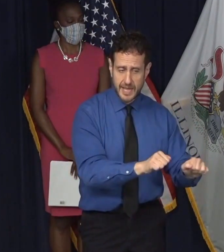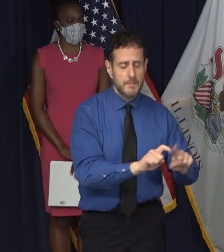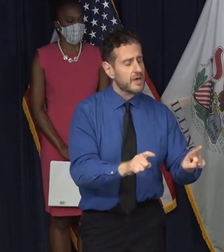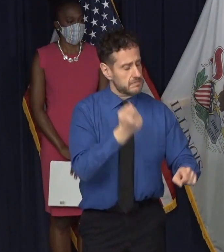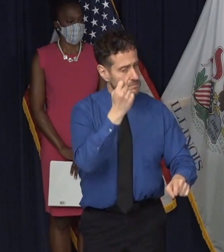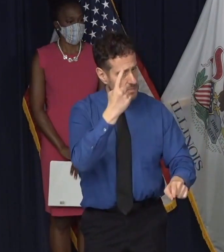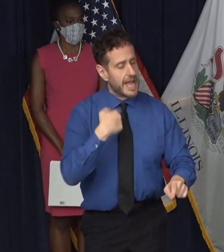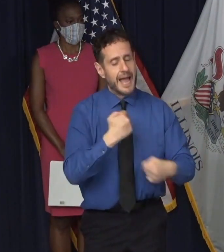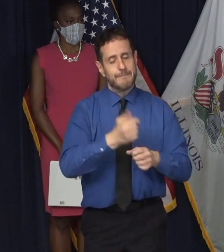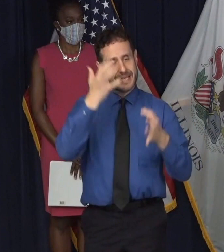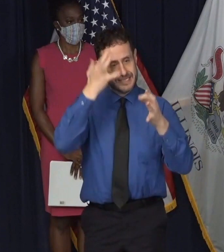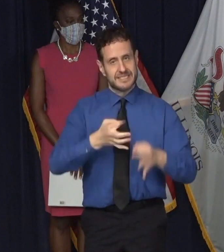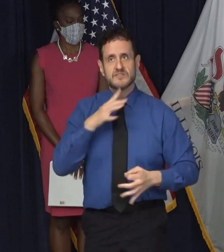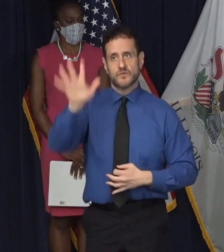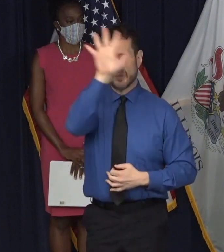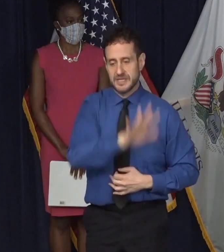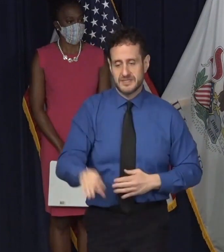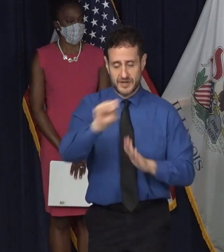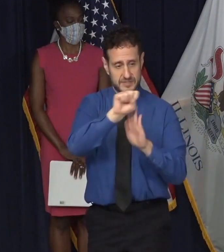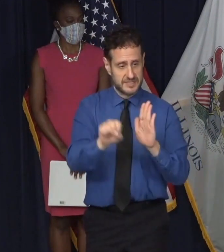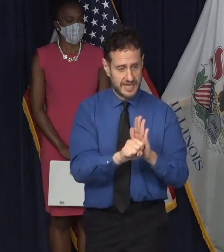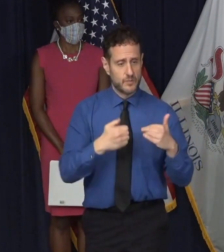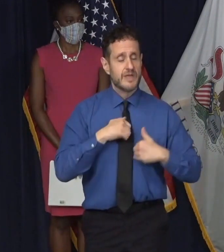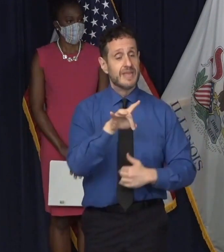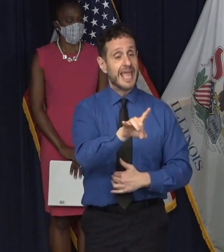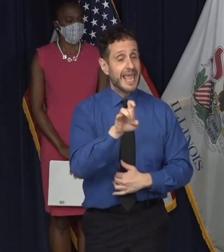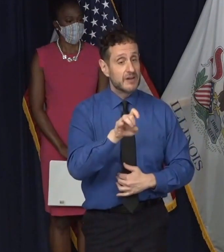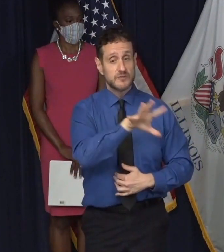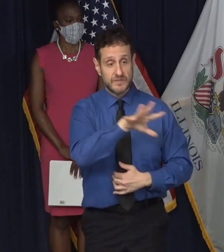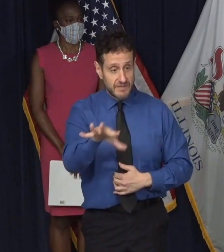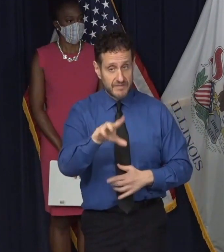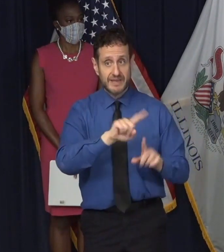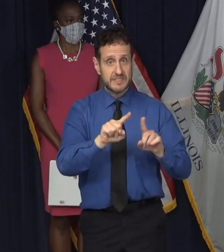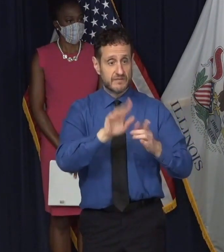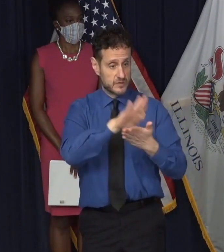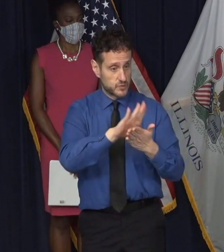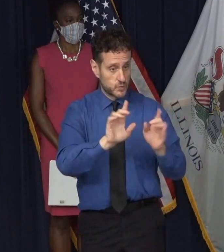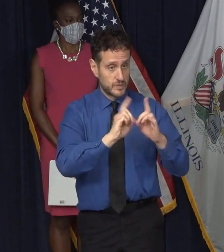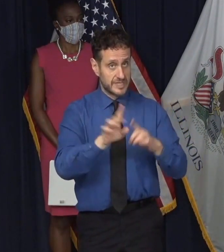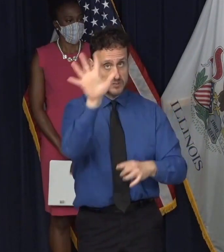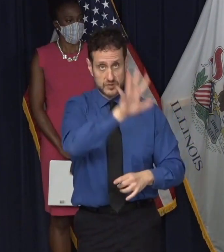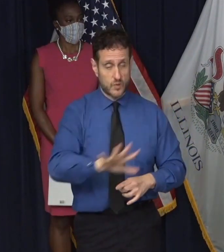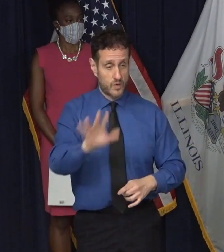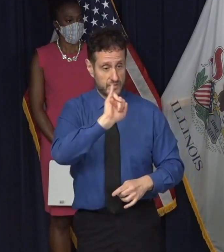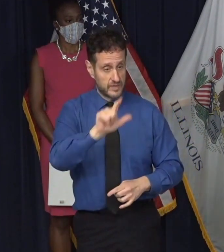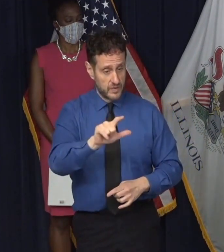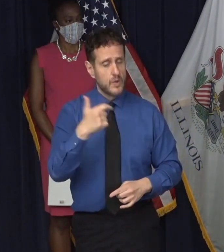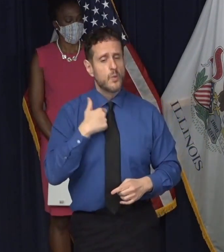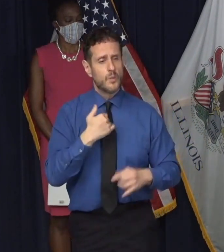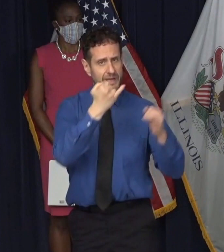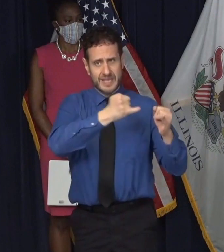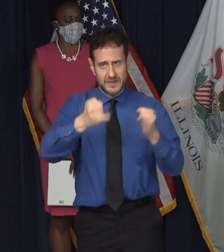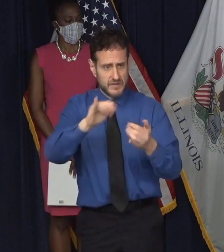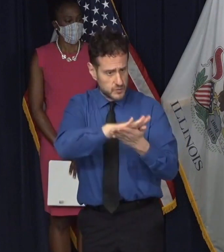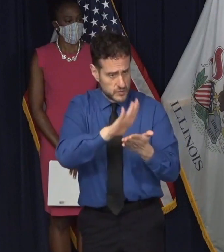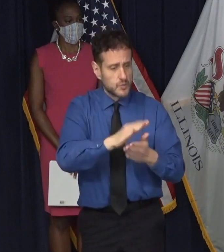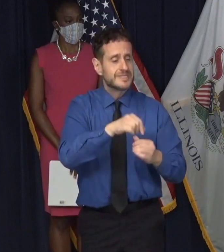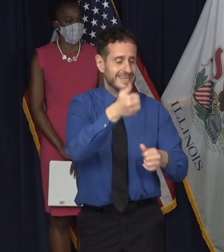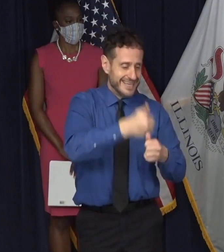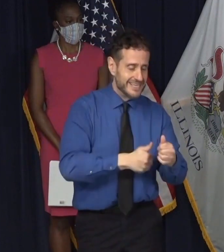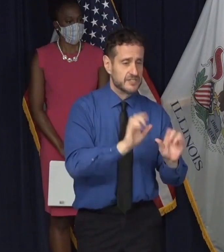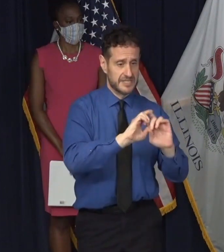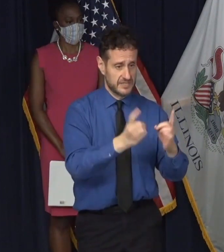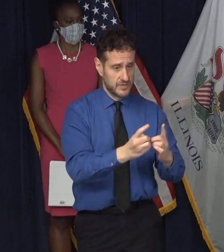decisions for an entire state. have 855 school districts in the state of Illinois, and we have individual schools within those school districts,